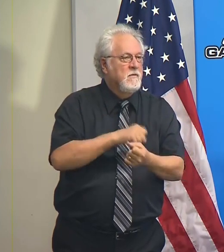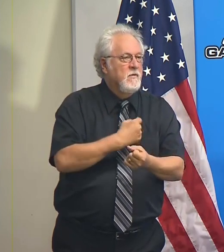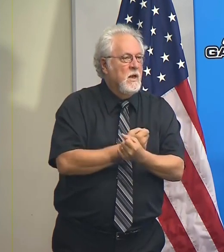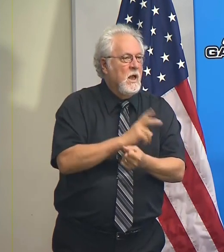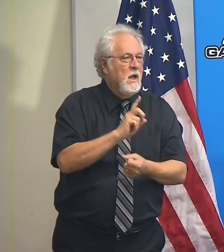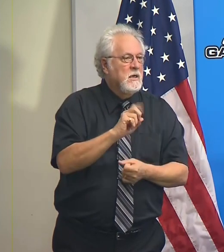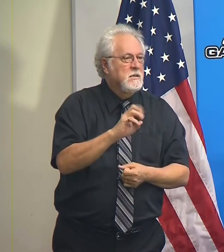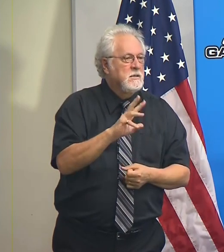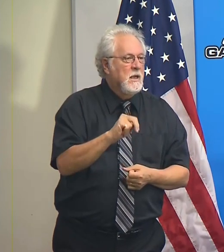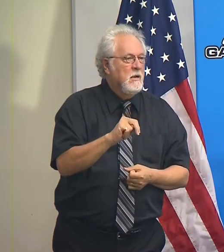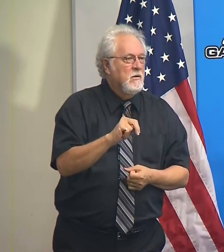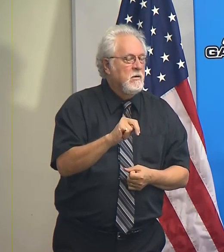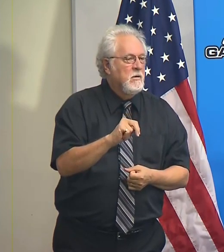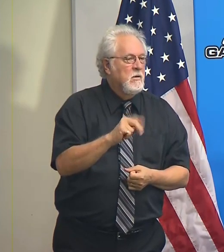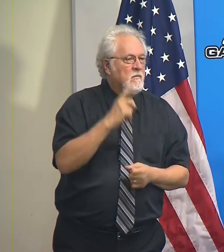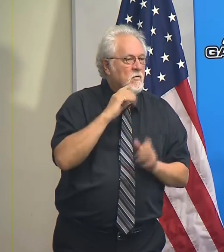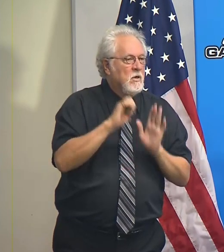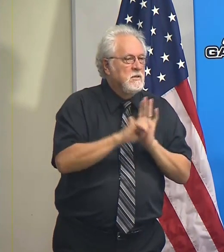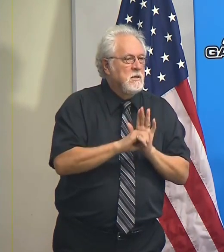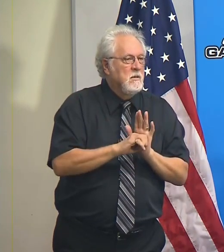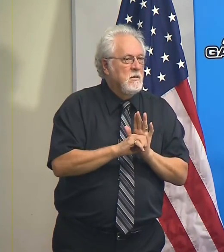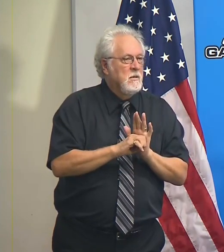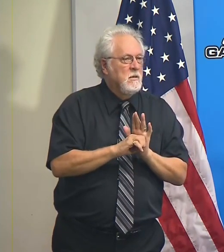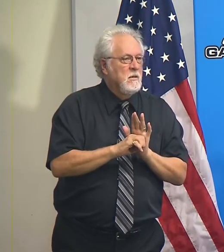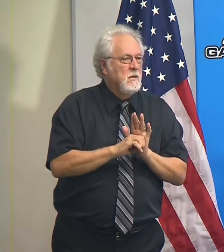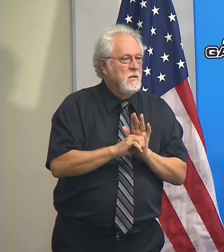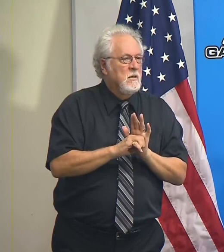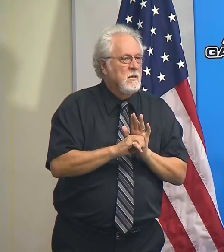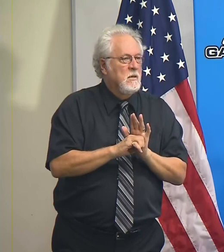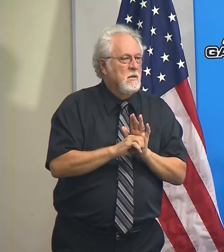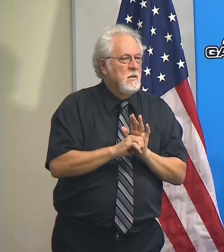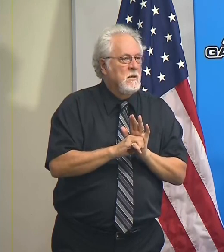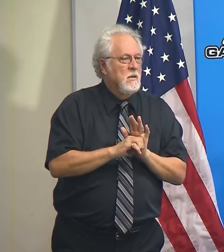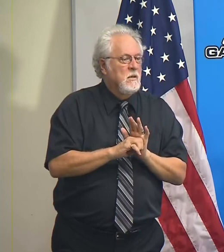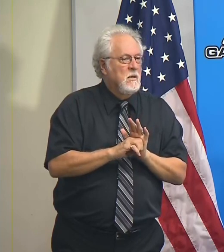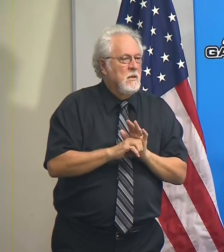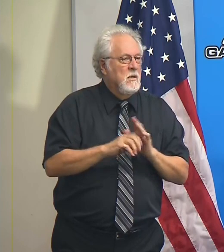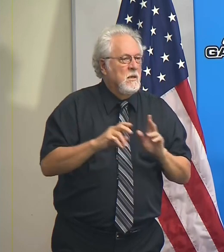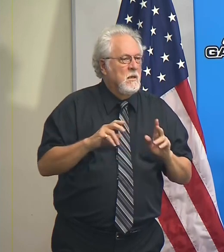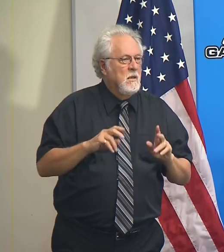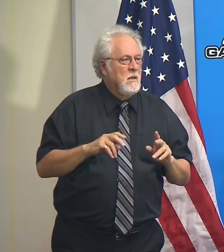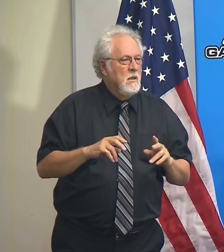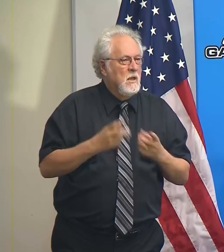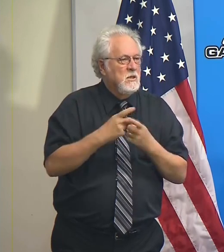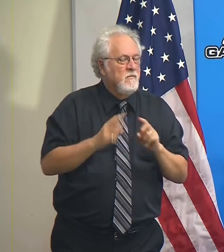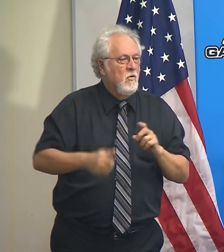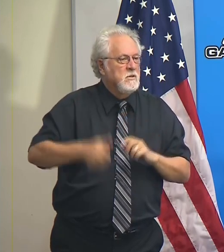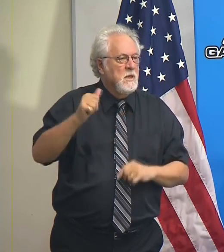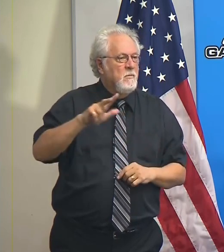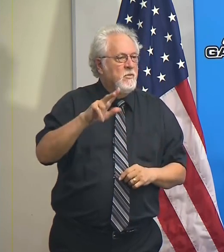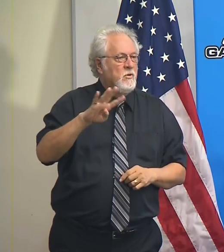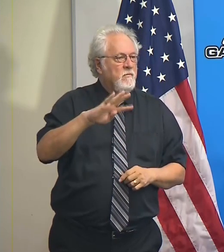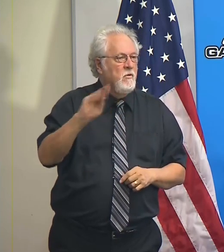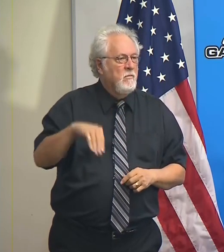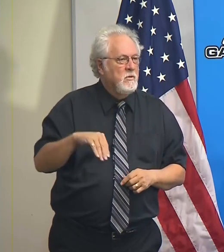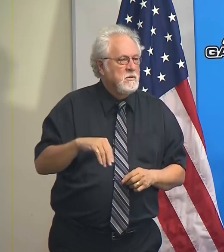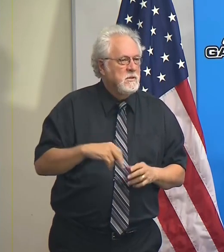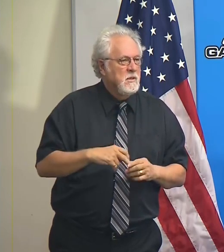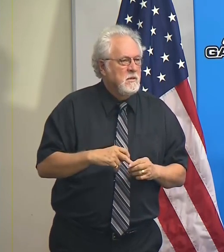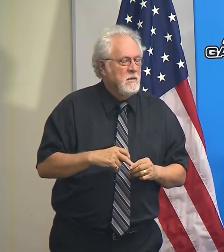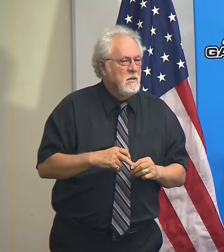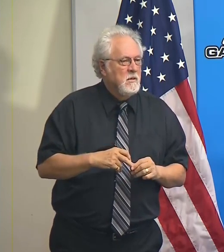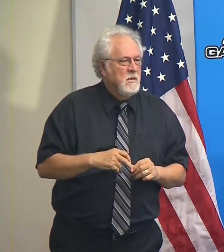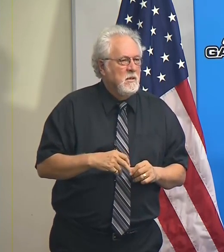the past. For instance, I'm sure some people have recently used that, they've more than 31 percent, suicide